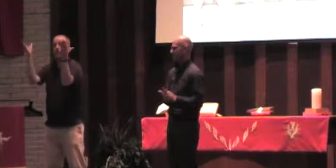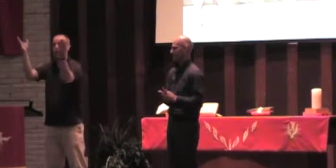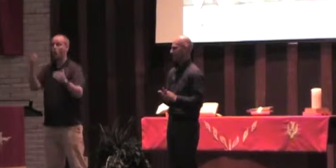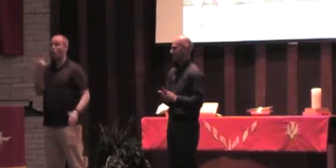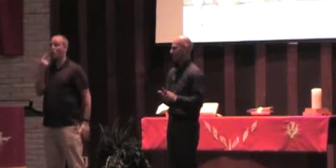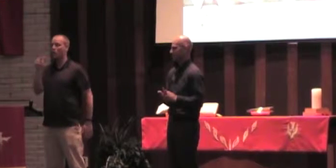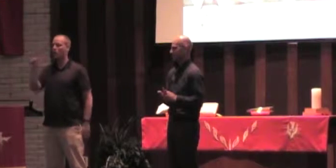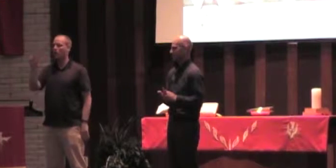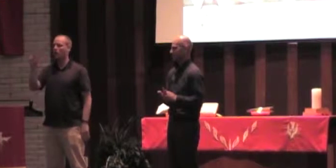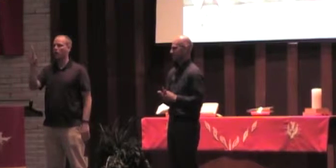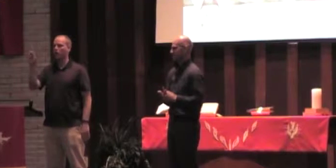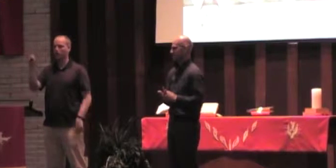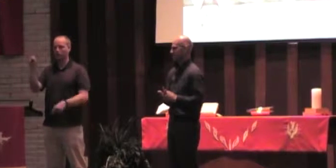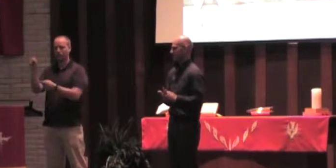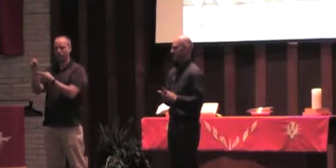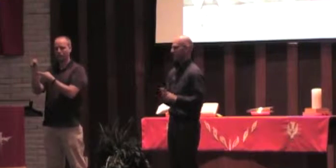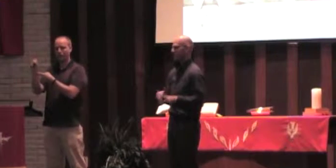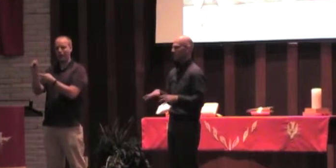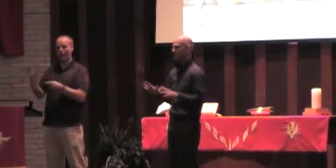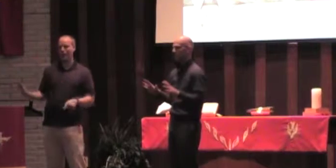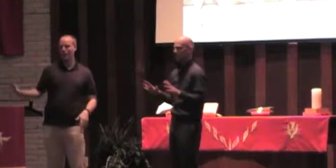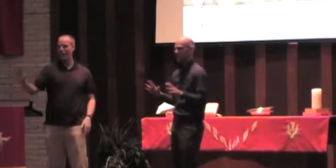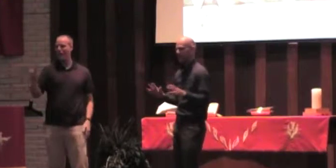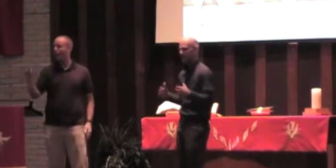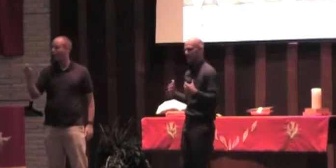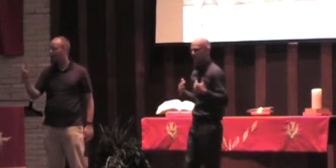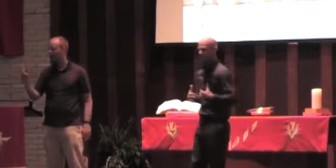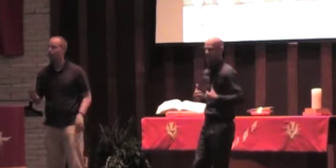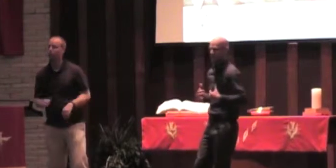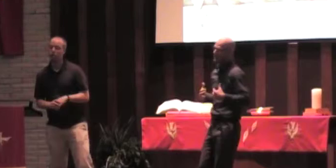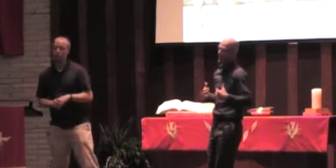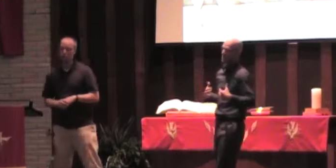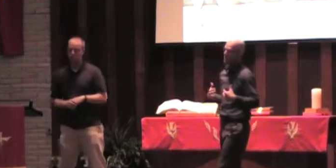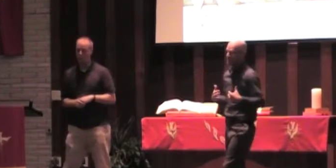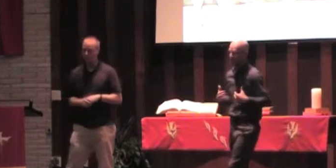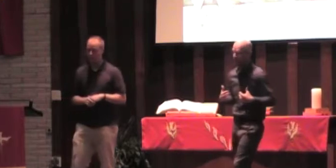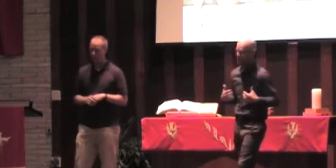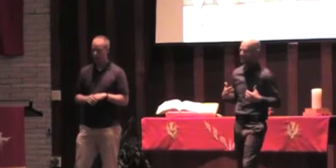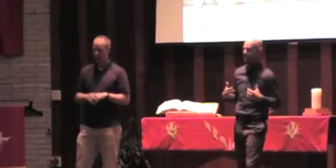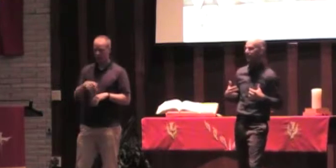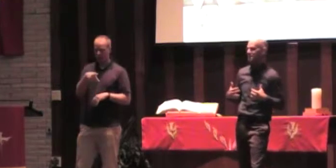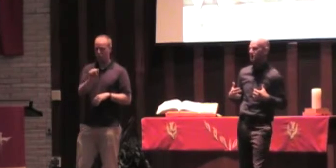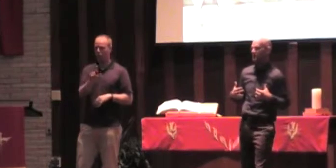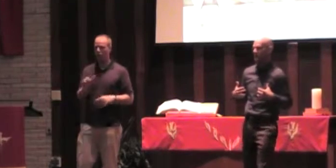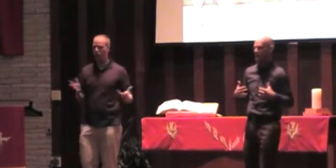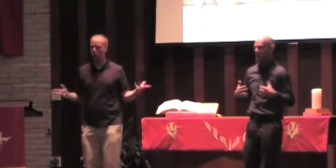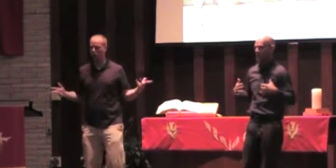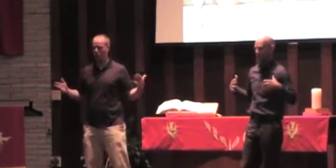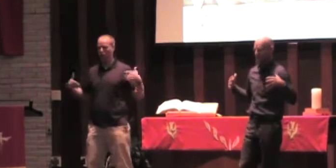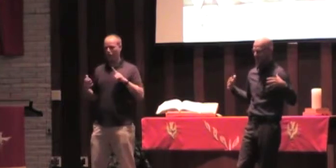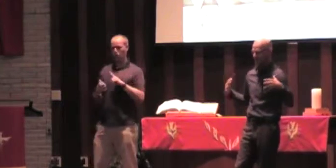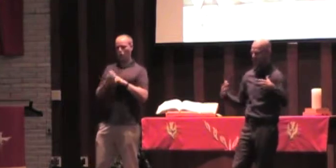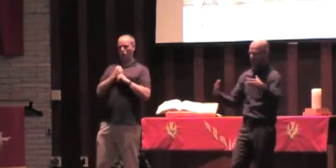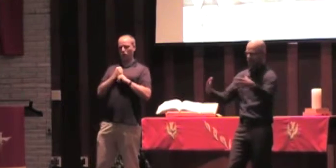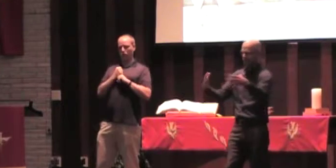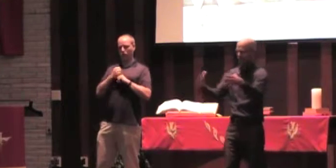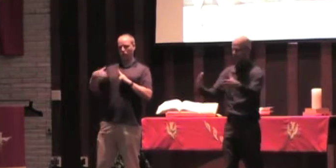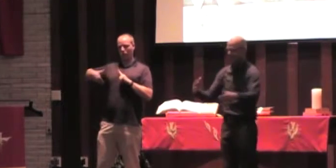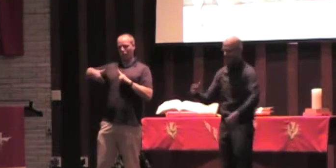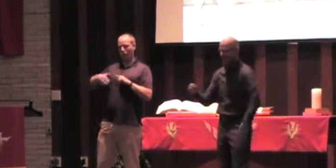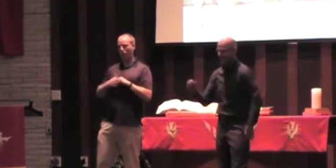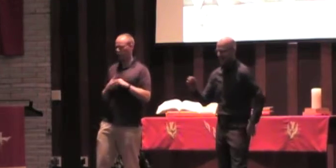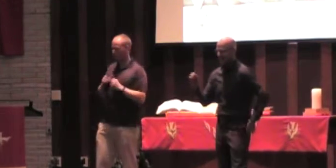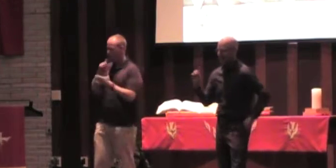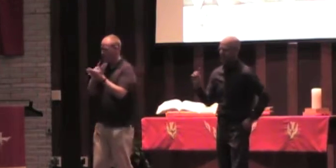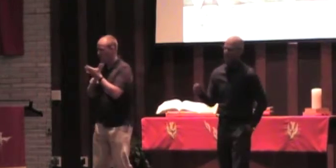Ephesus. The Apostle Paul is standing outside. He hasn't been seized or captured, but he sees all of this